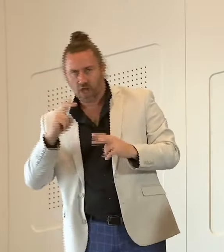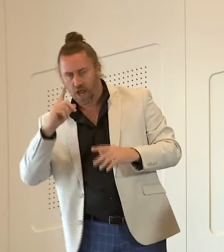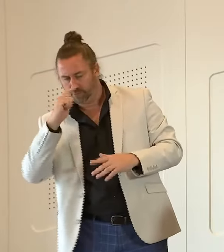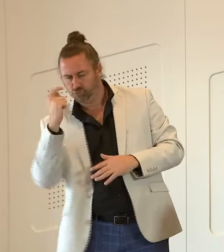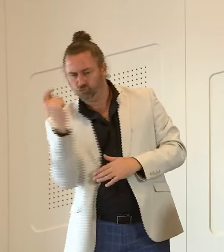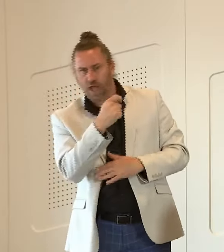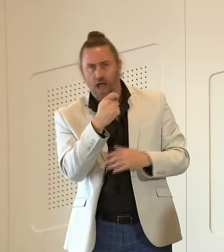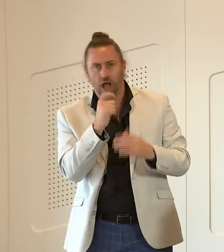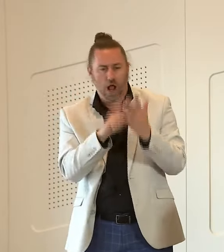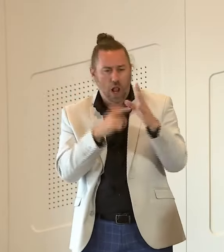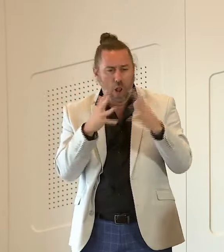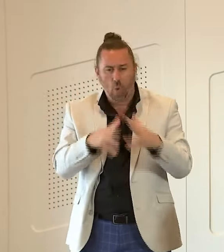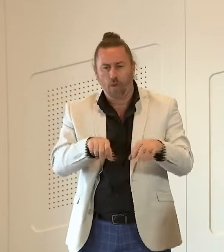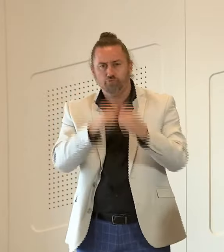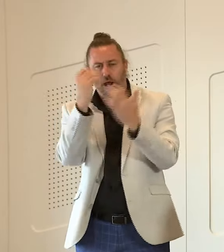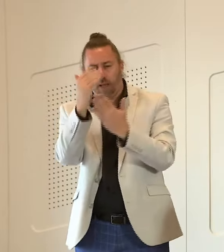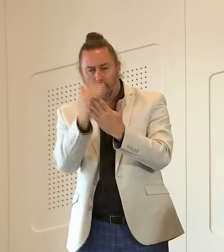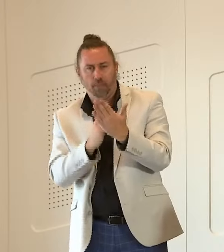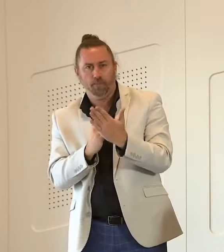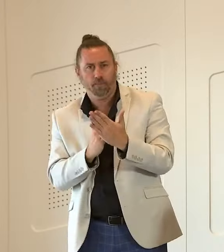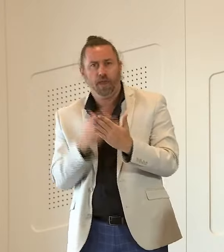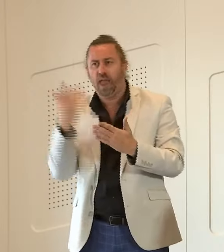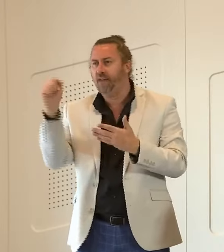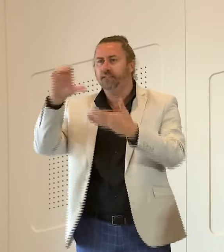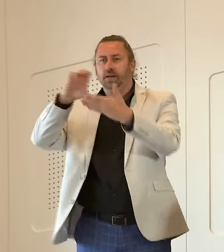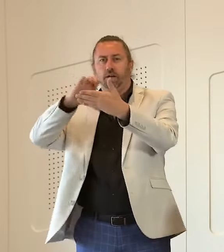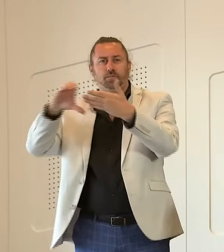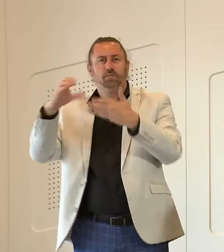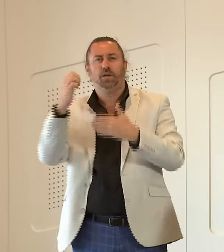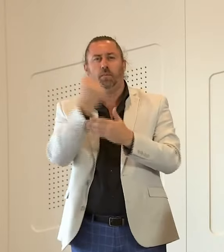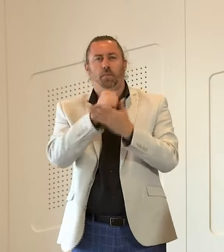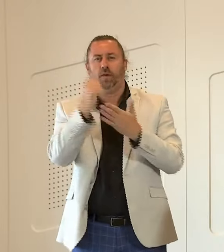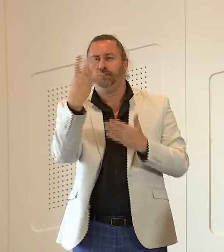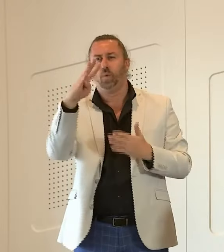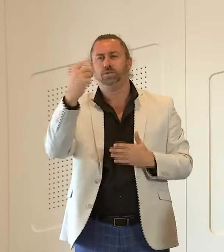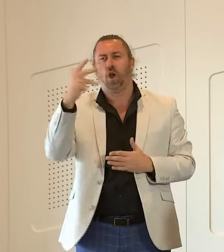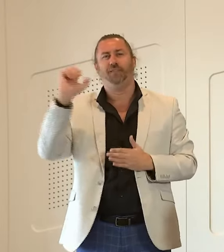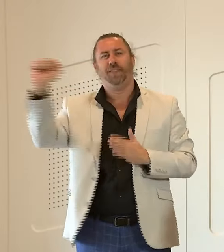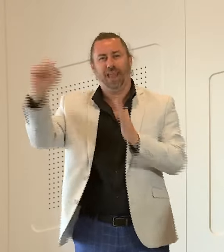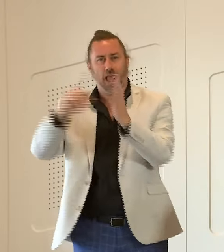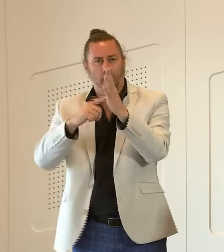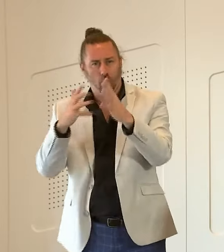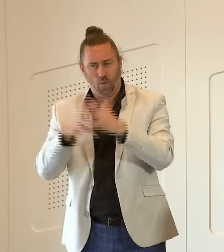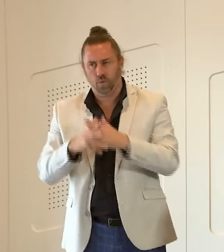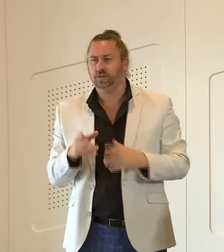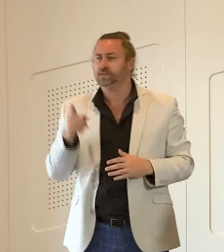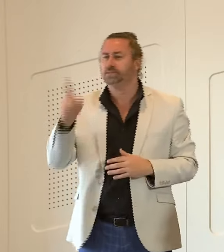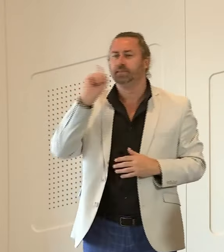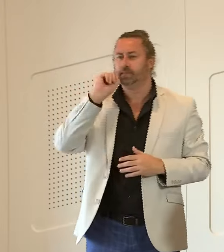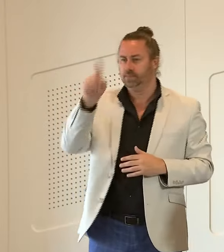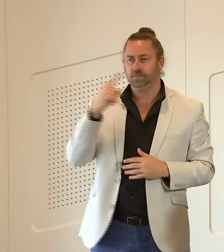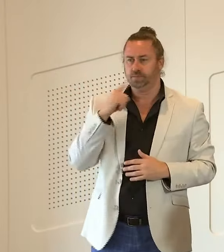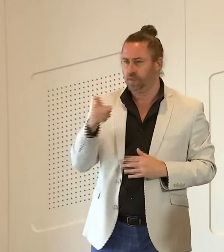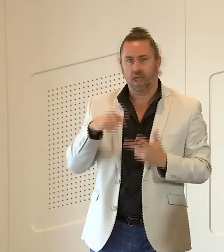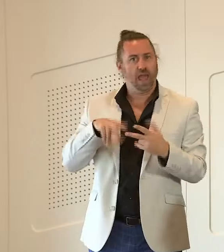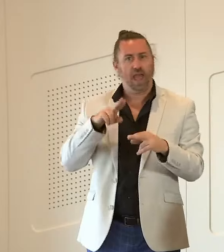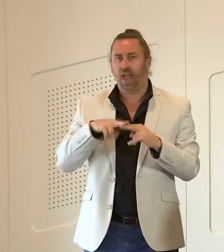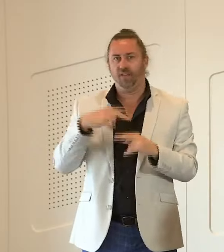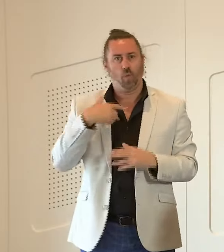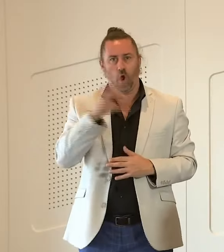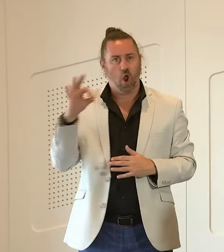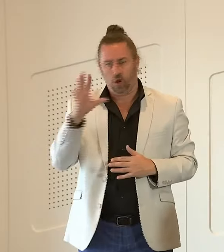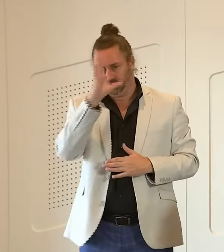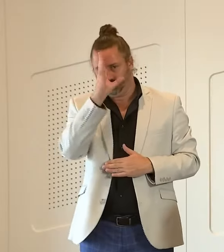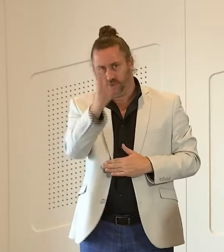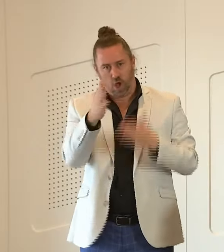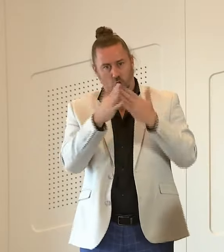and the operation of section 49 of the triple c act the current integrity commissioner yesterday said when we don't square up and face things head